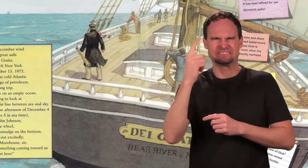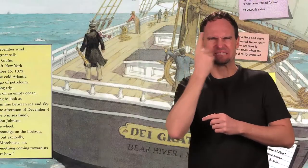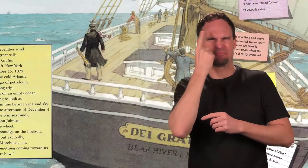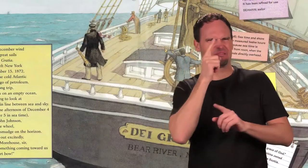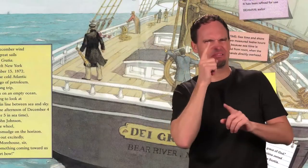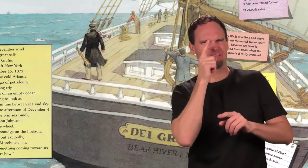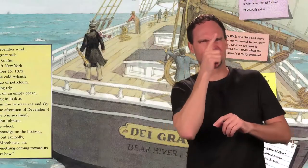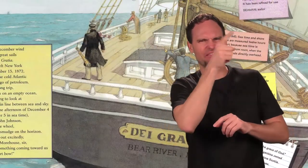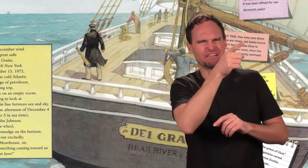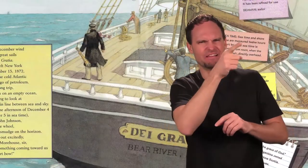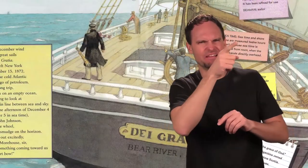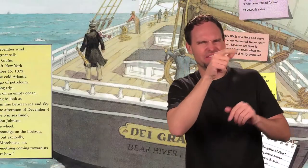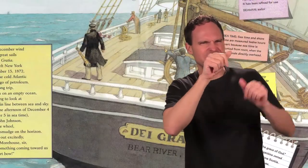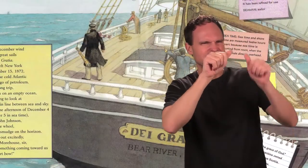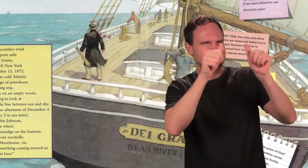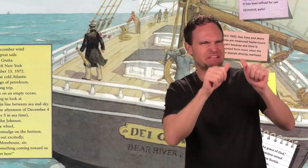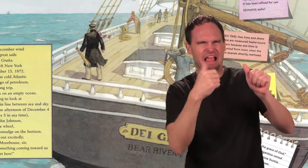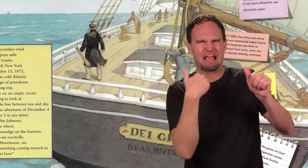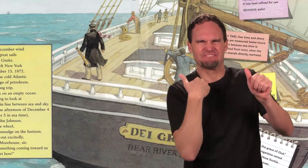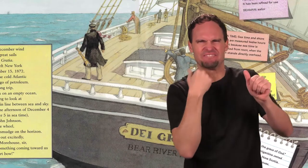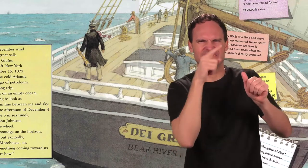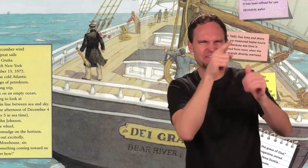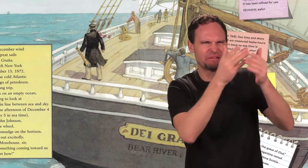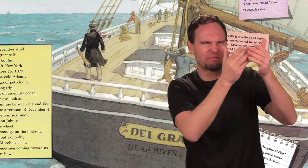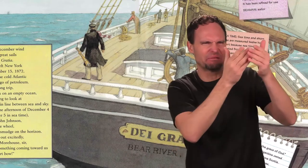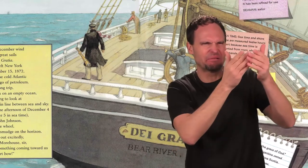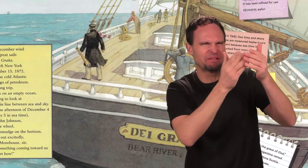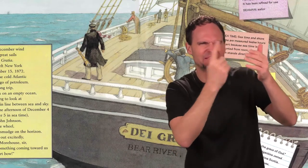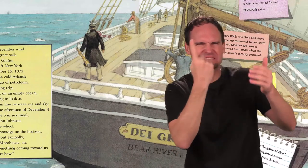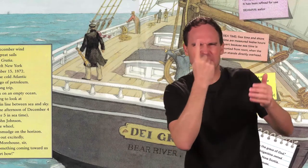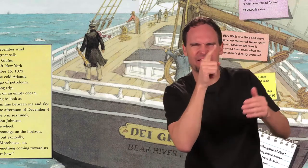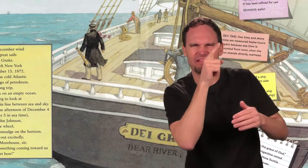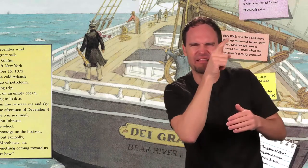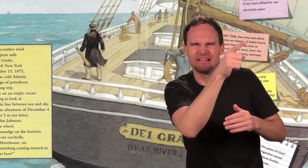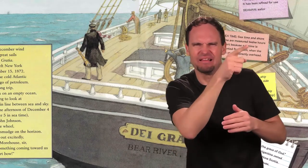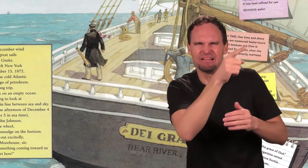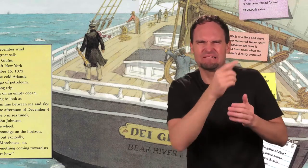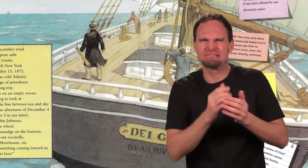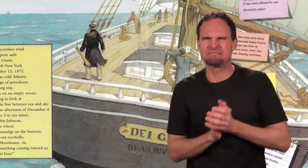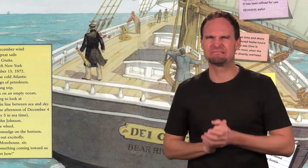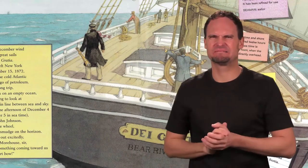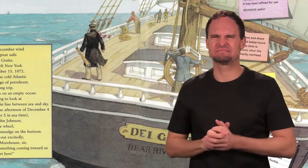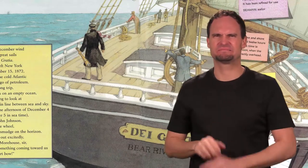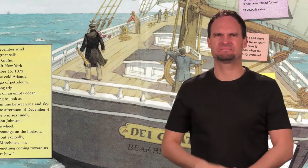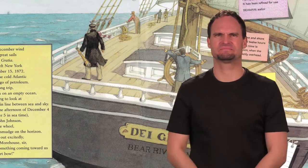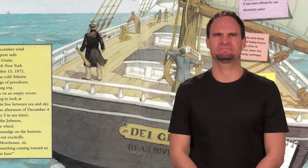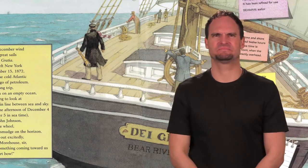He called out excitedly, Captain Morehouse, sir! There's something coming toward us off the port bow!